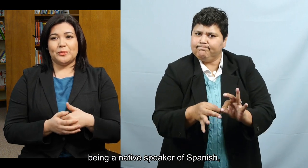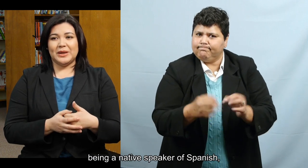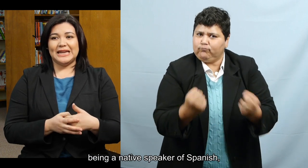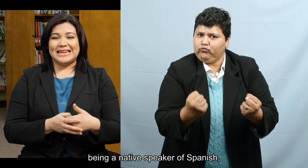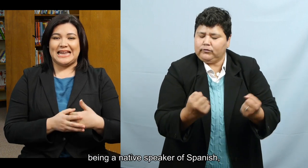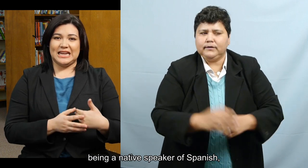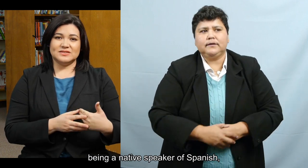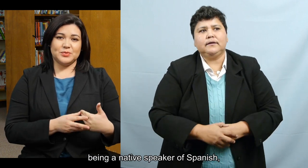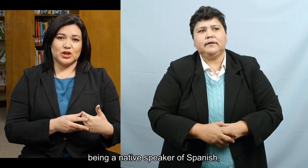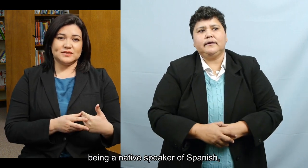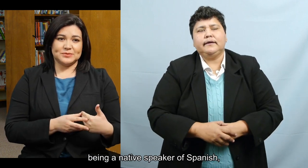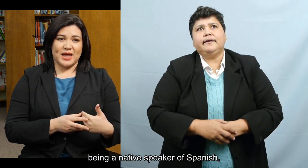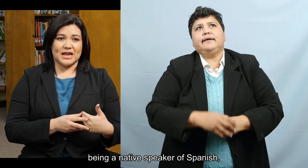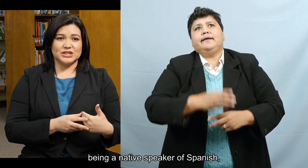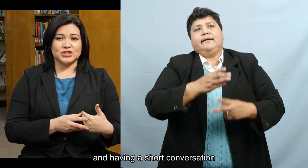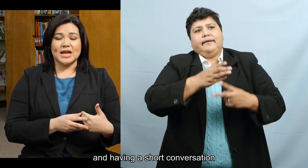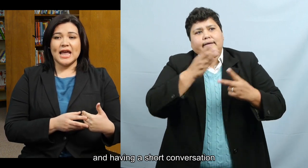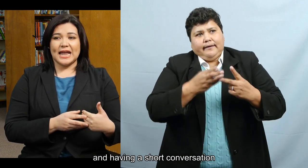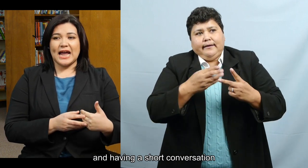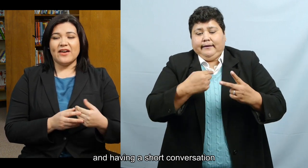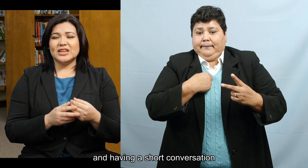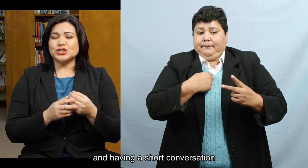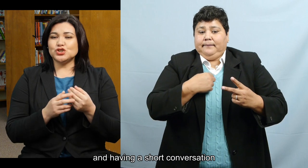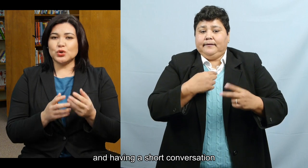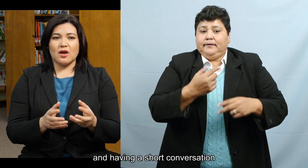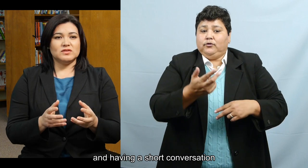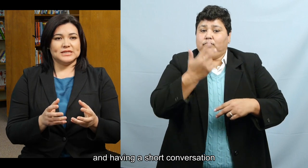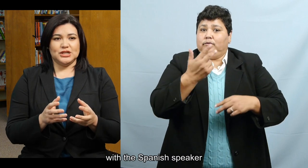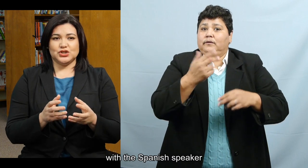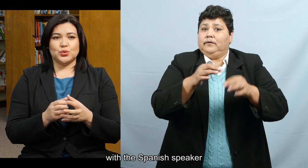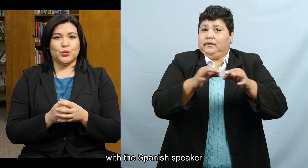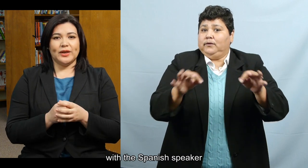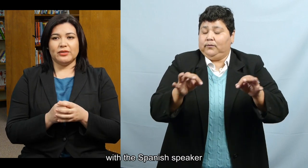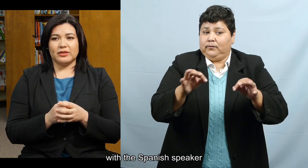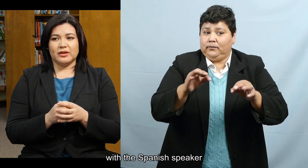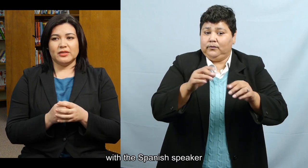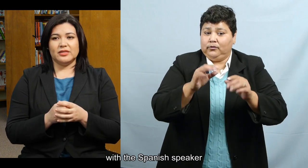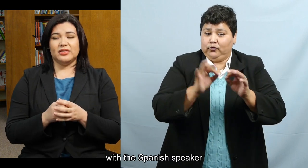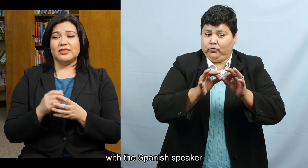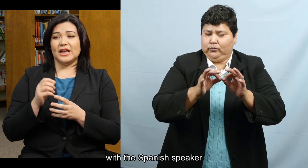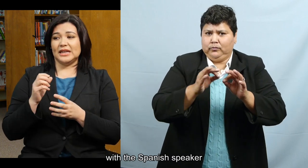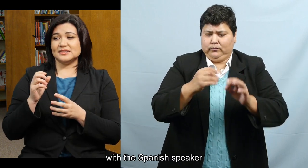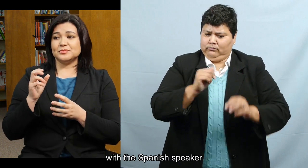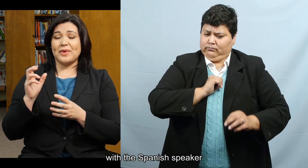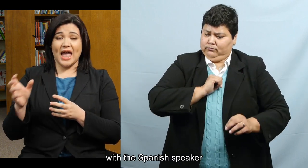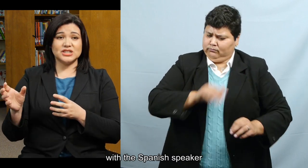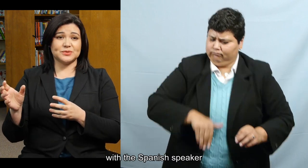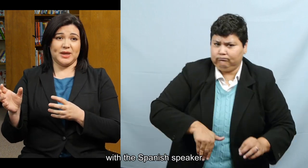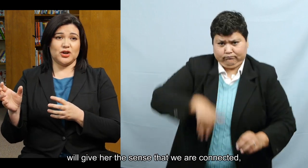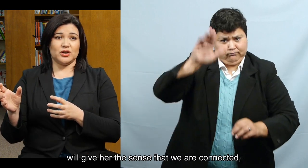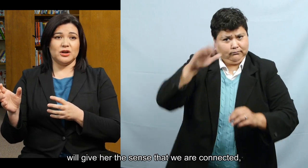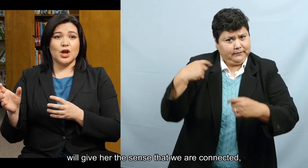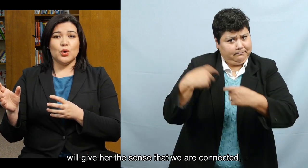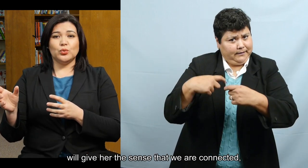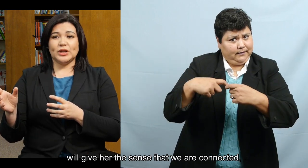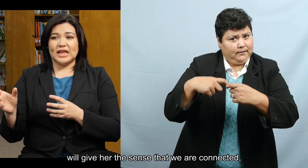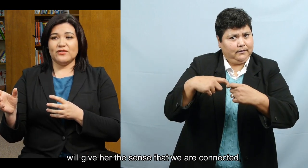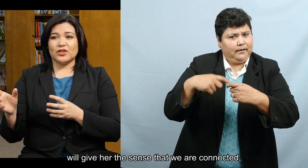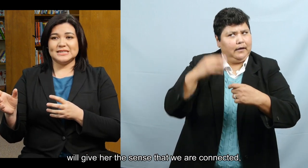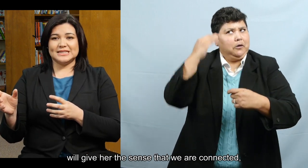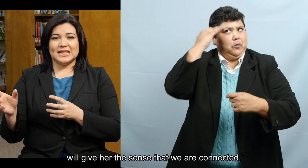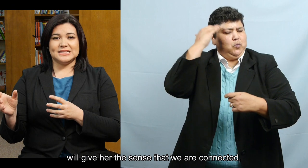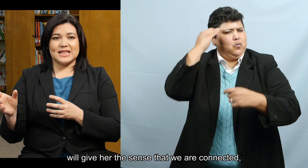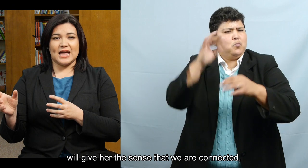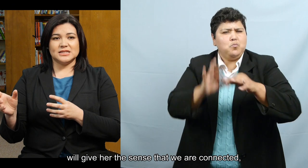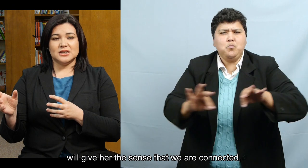interpreter. Being a native speaker of Spanish. And having a short conversation with the Spanish speaker. Will